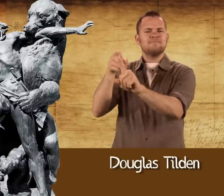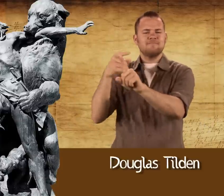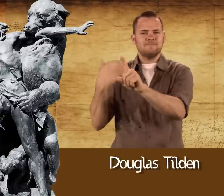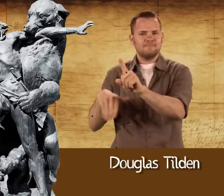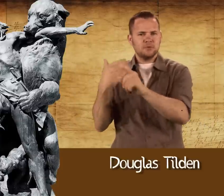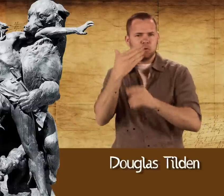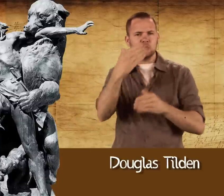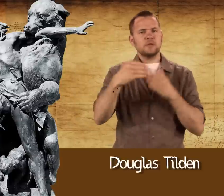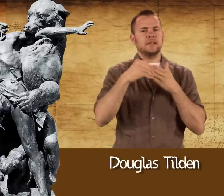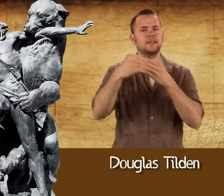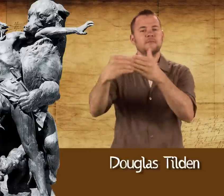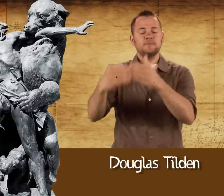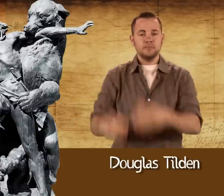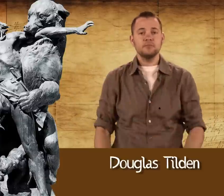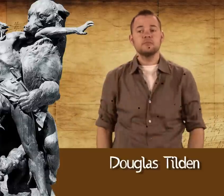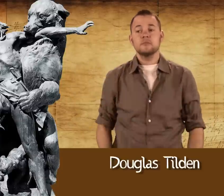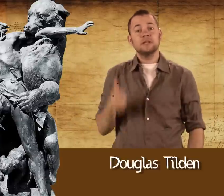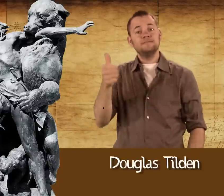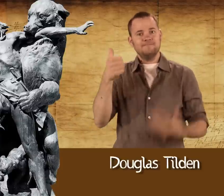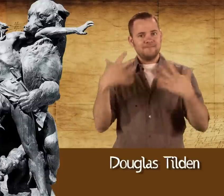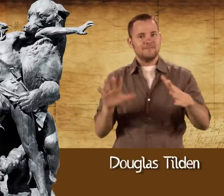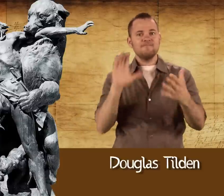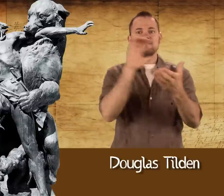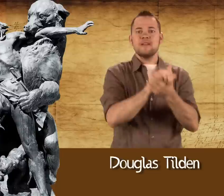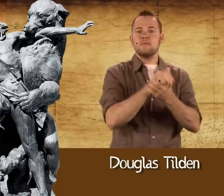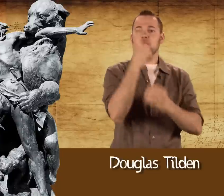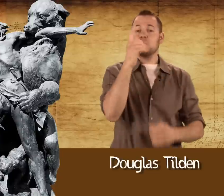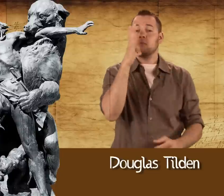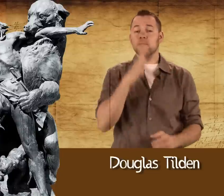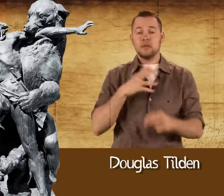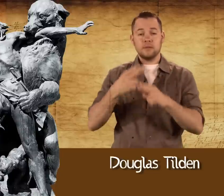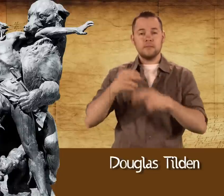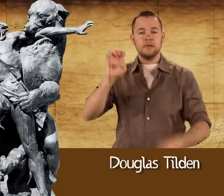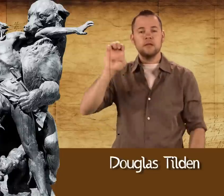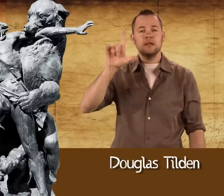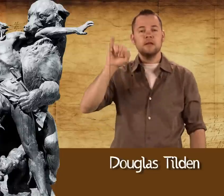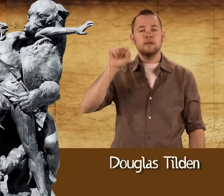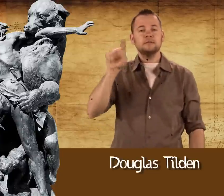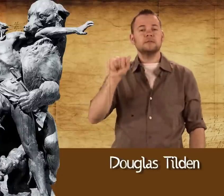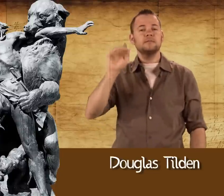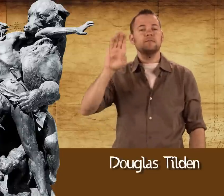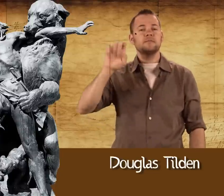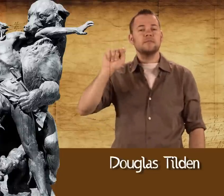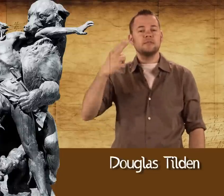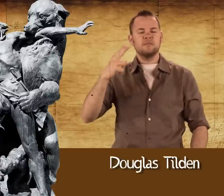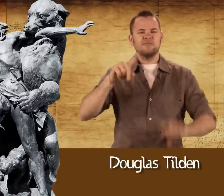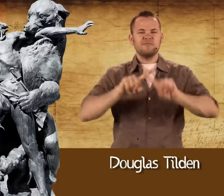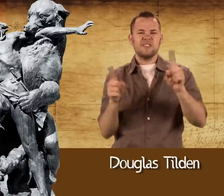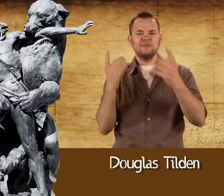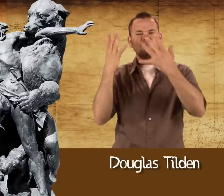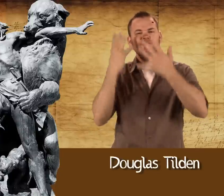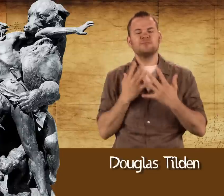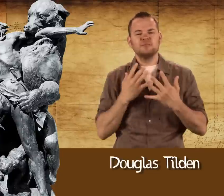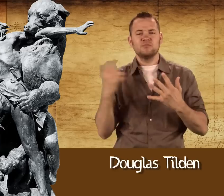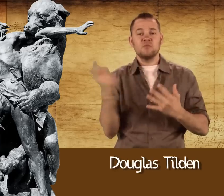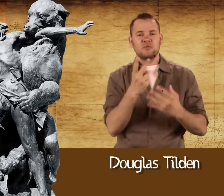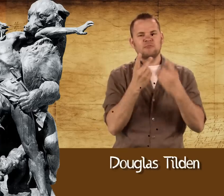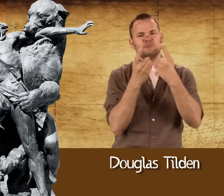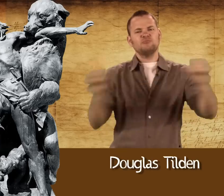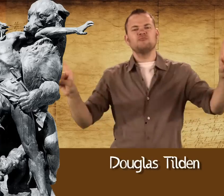in the Deaf community as well as a leader. He married a woman named Elizabeth. But unfortunately, their marriage did not last.